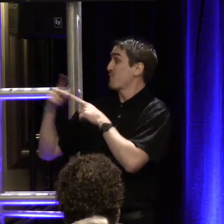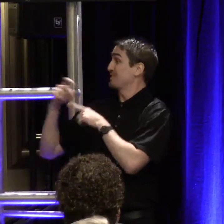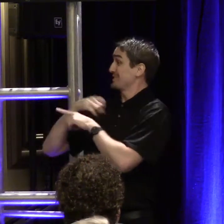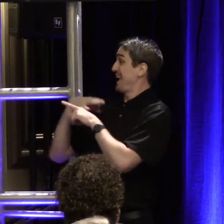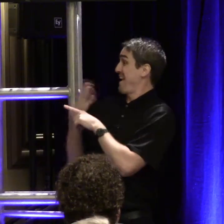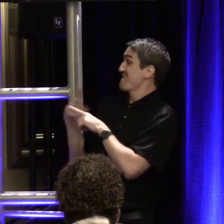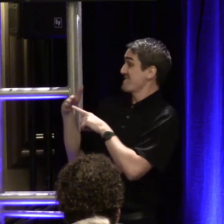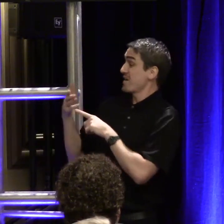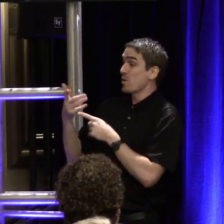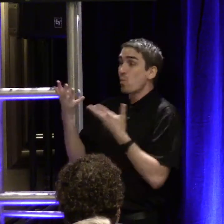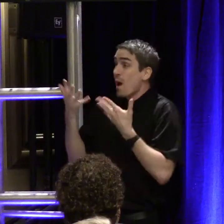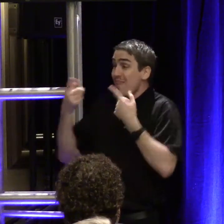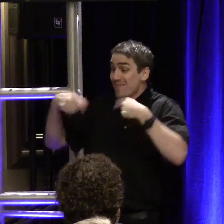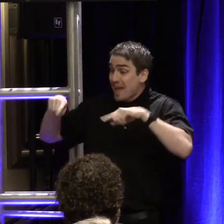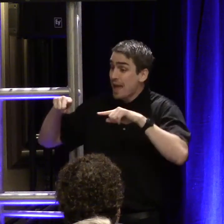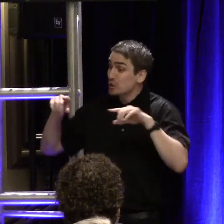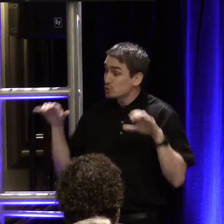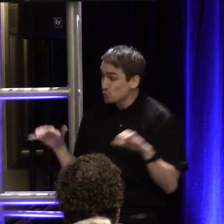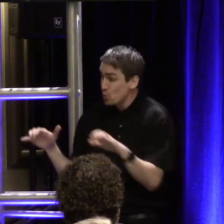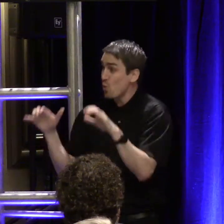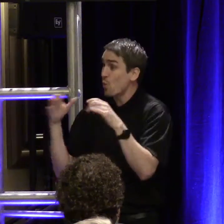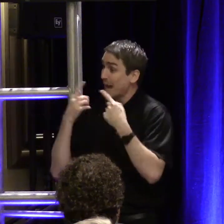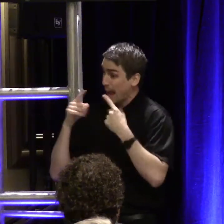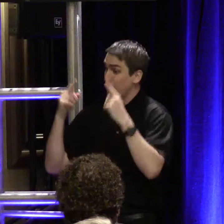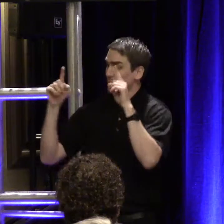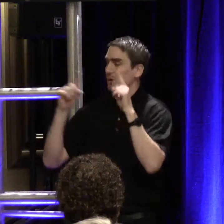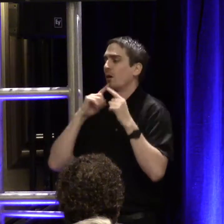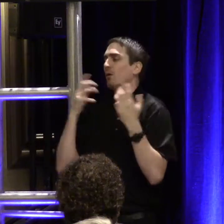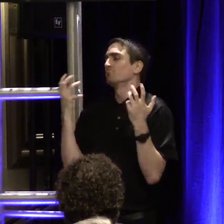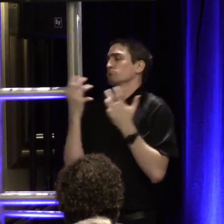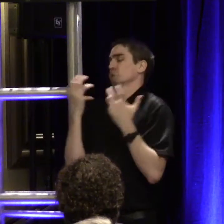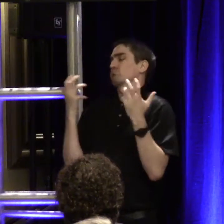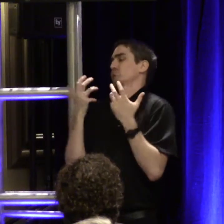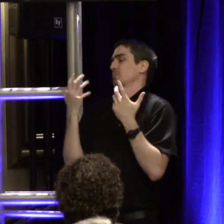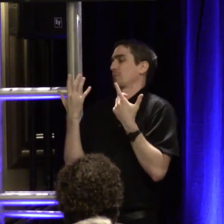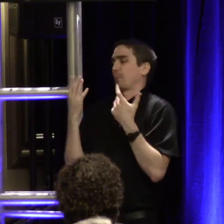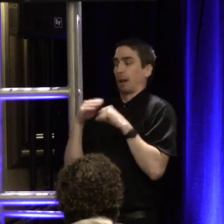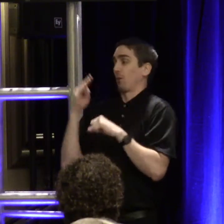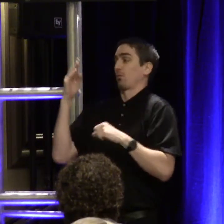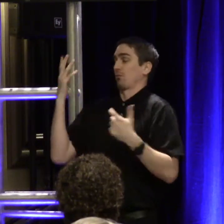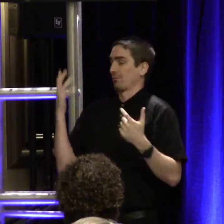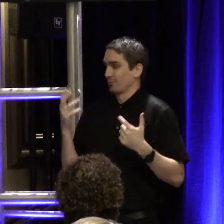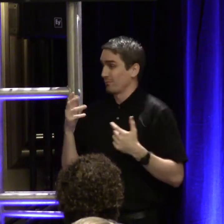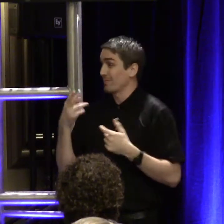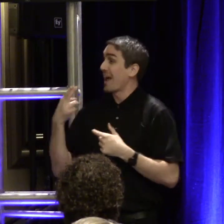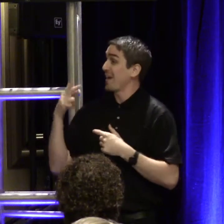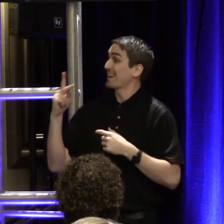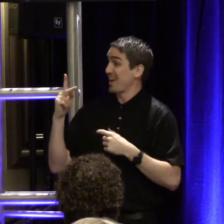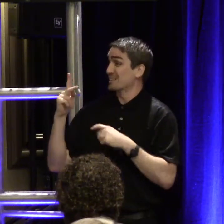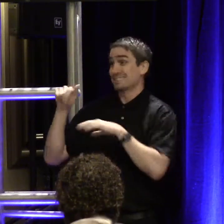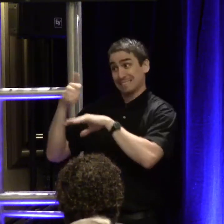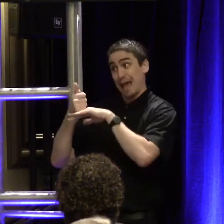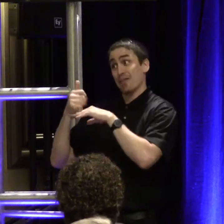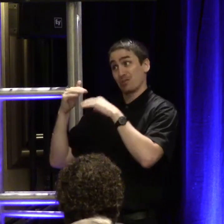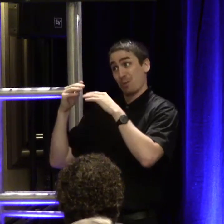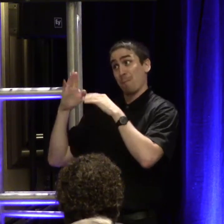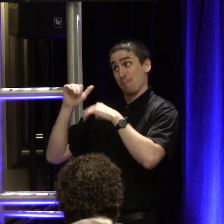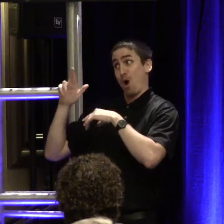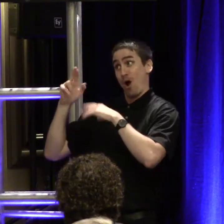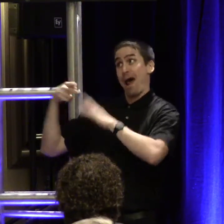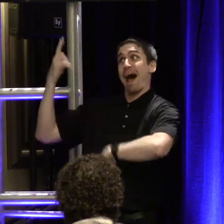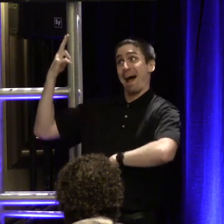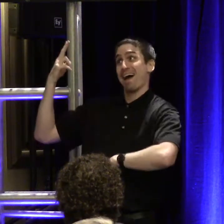able to accomplish is nothing short of miraculous. And Helen Keller set the bar pretty darn high when it comes to